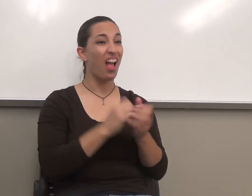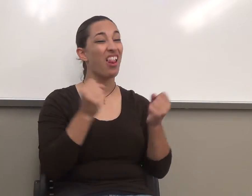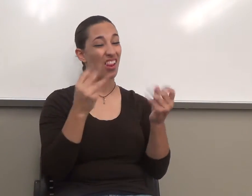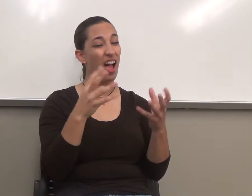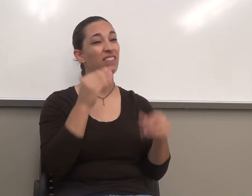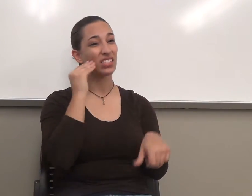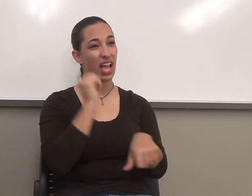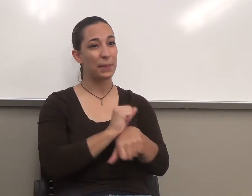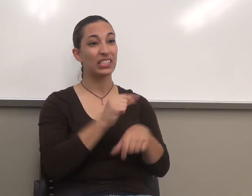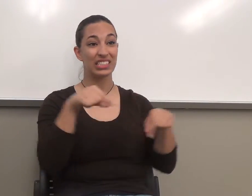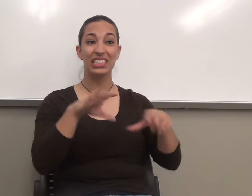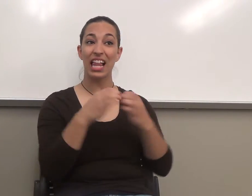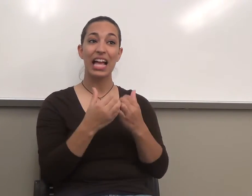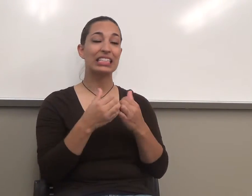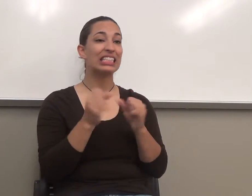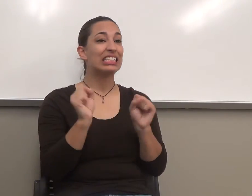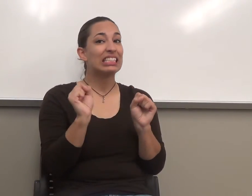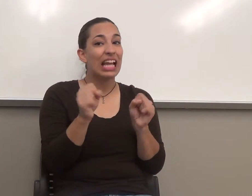and you can very quickly get behind.